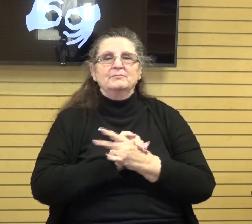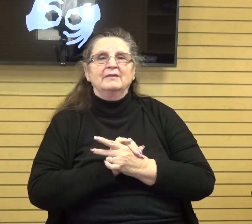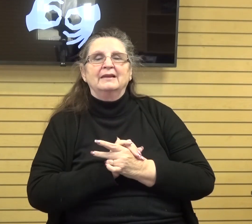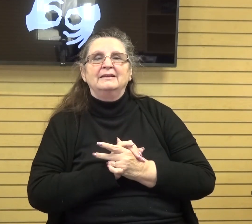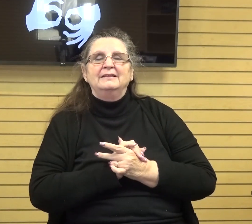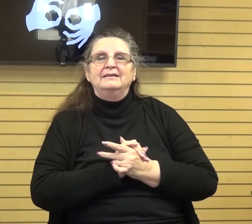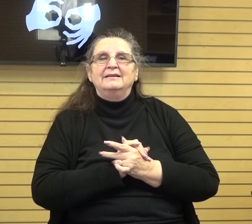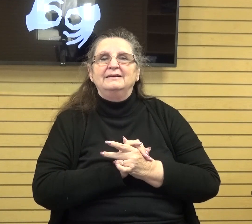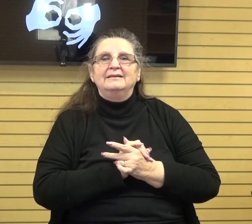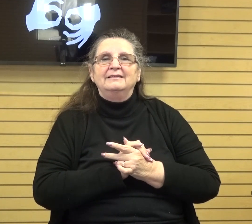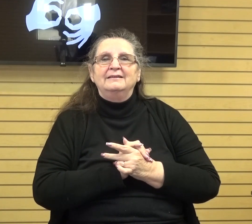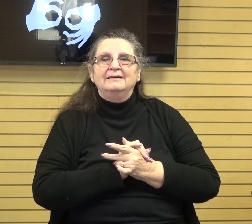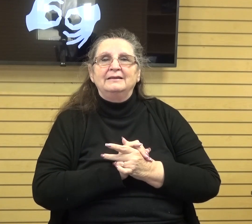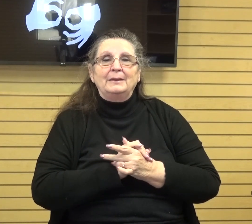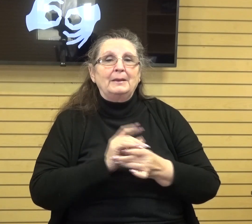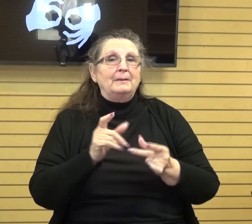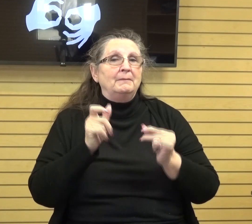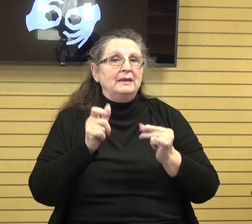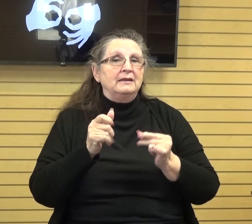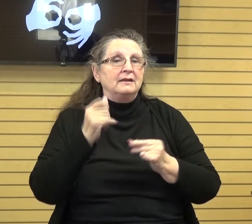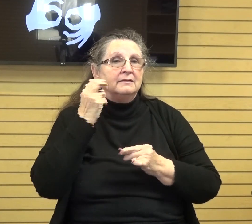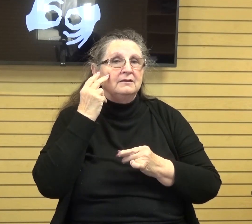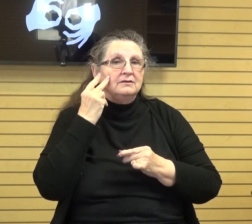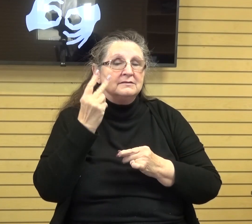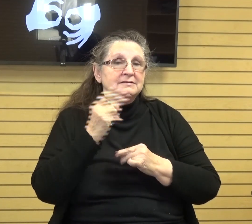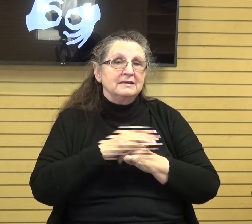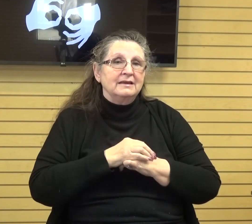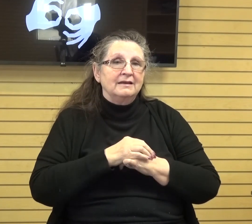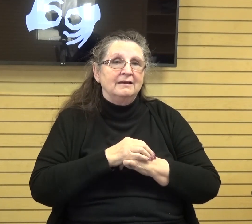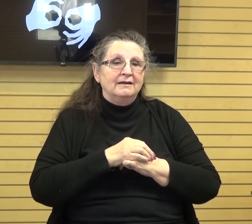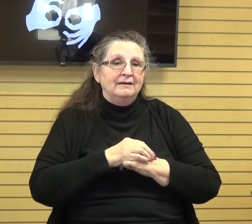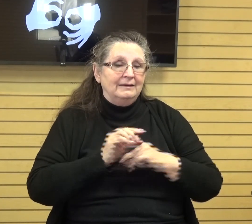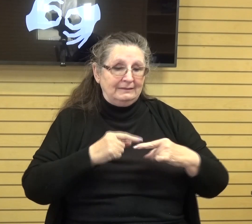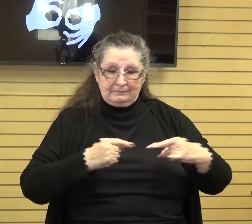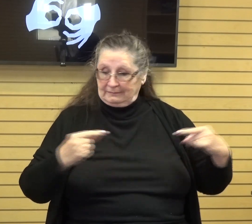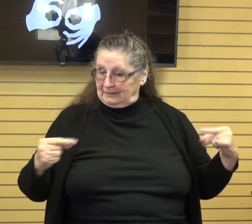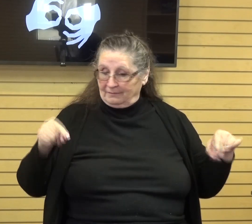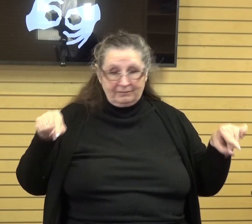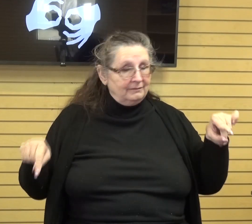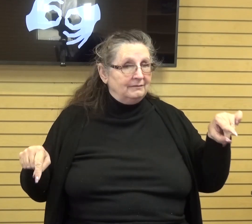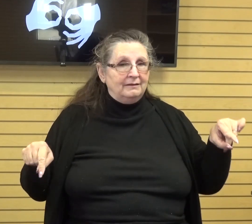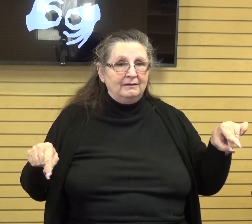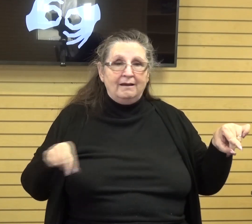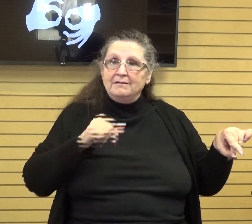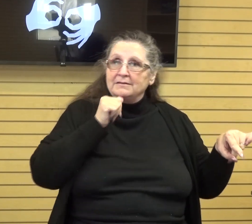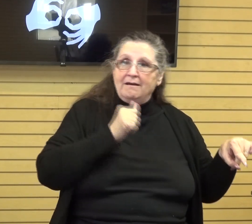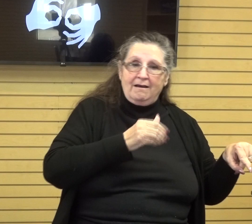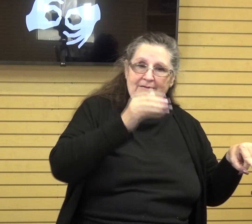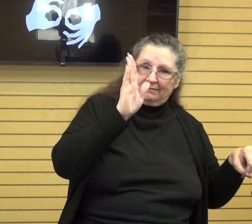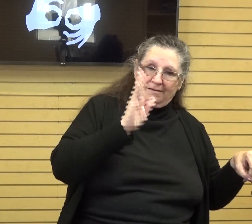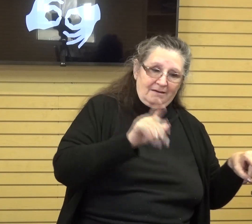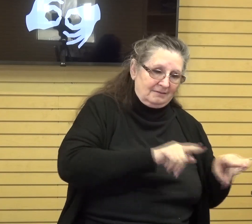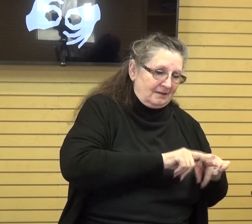right off the bat you can see that quite a difference in the ungodly versus the godly